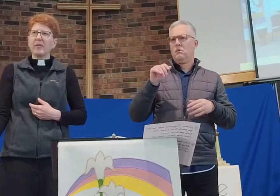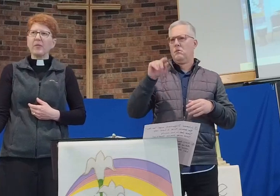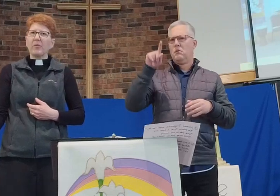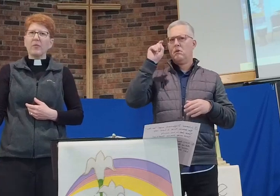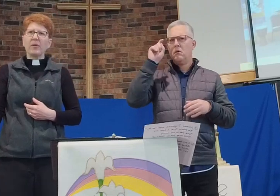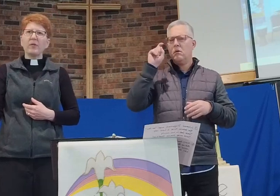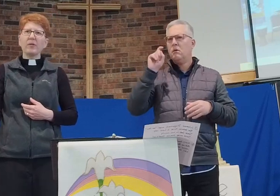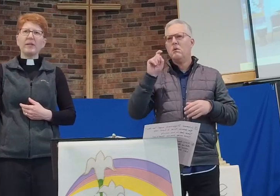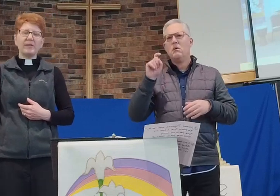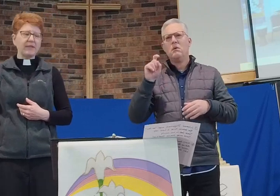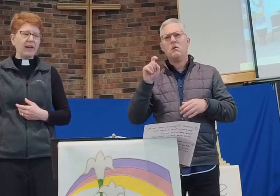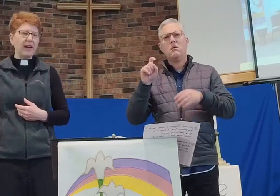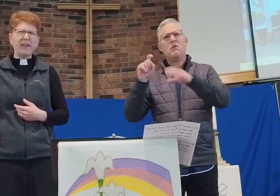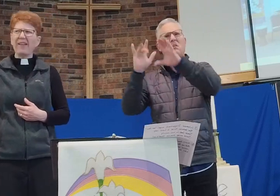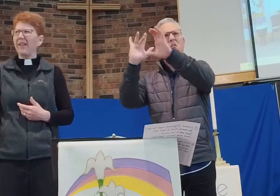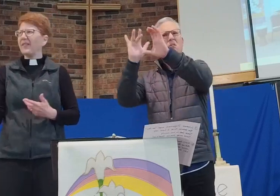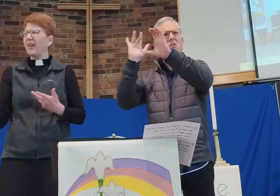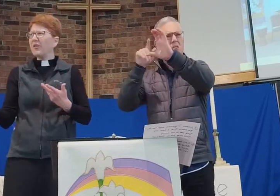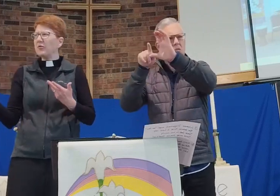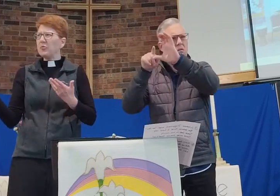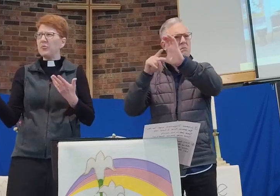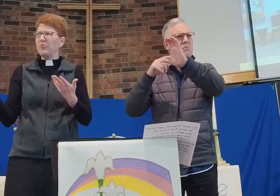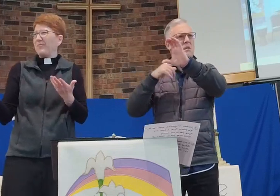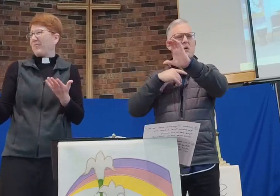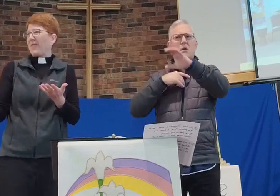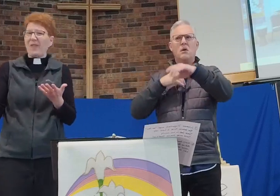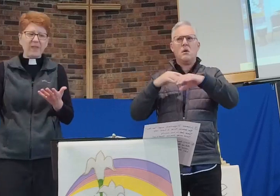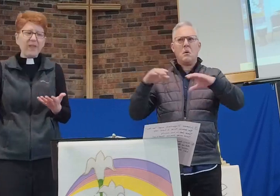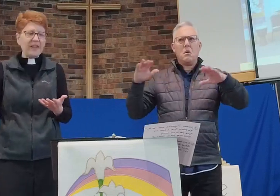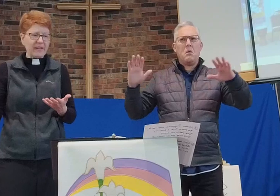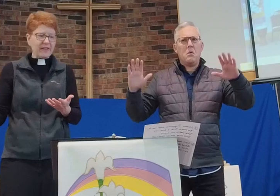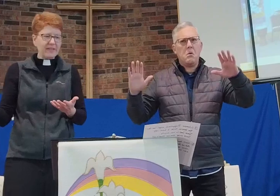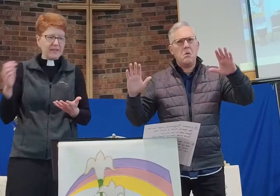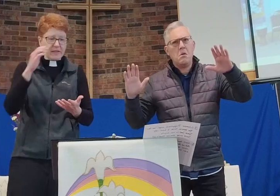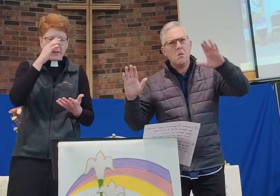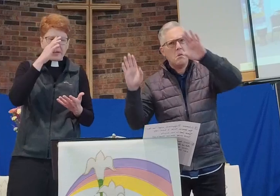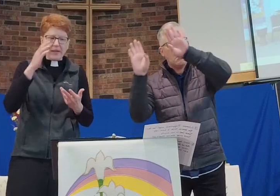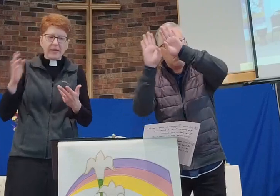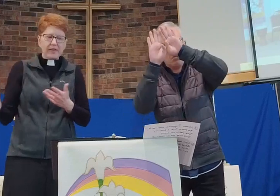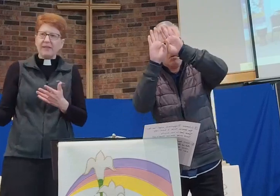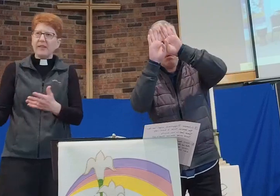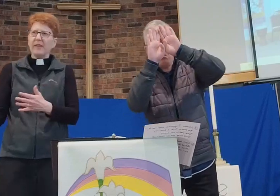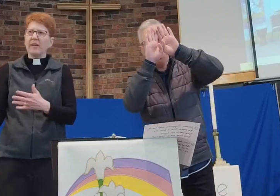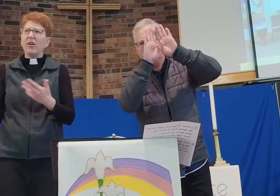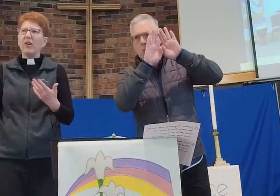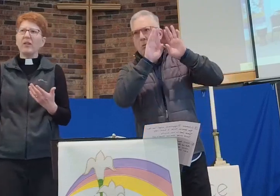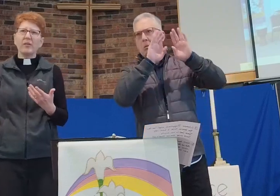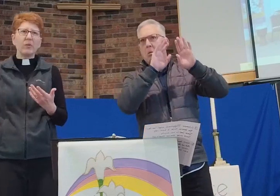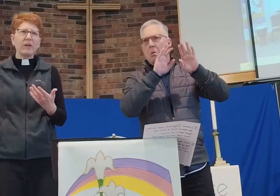When I looked inside, I saw two things sitting there, all in white.